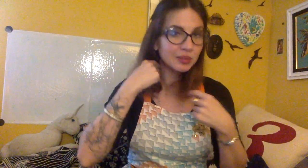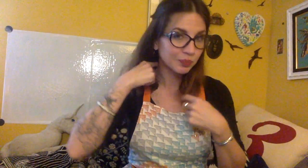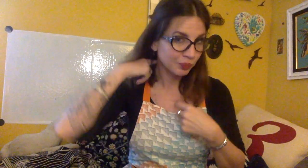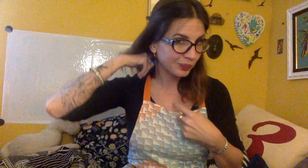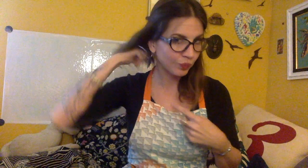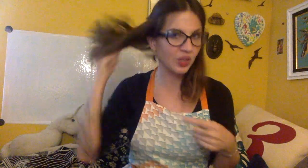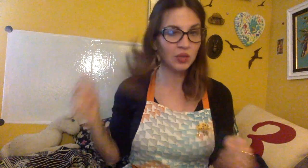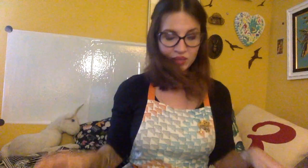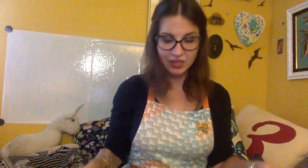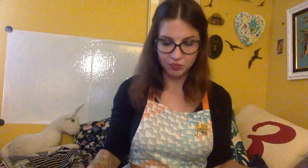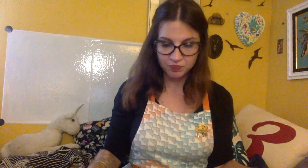There we go.